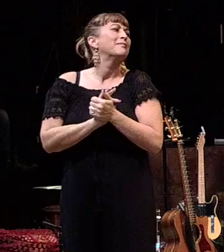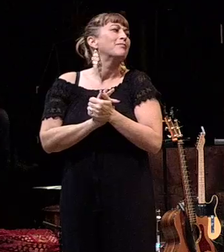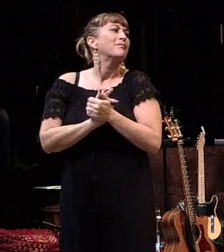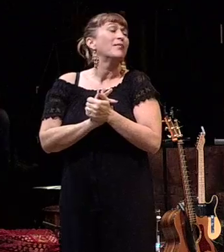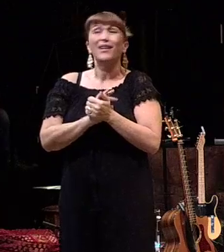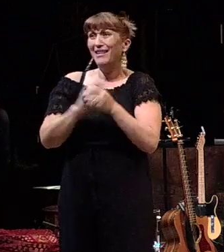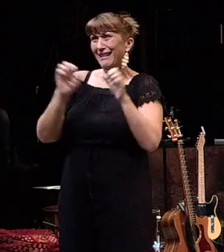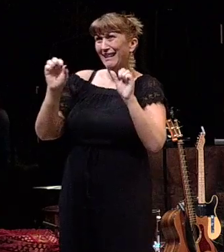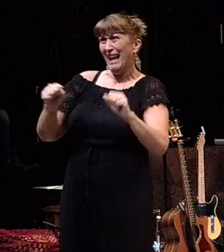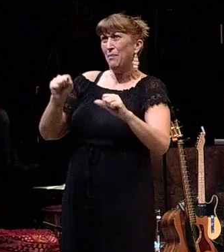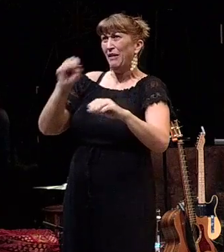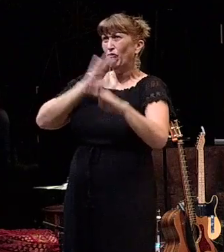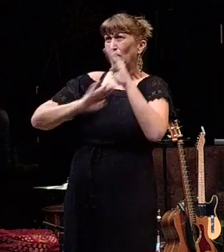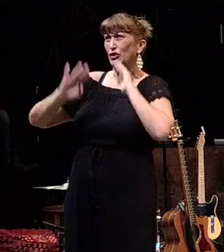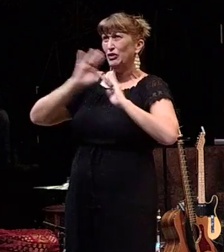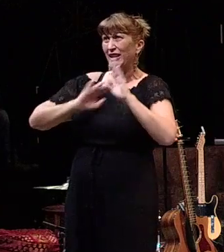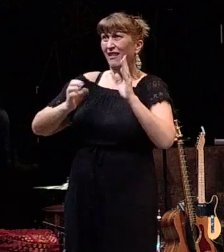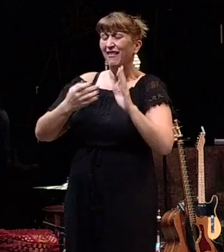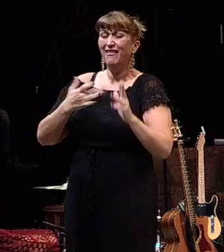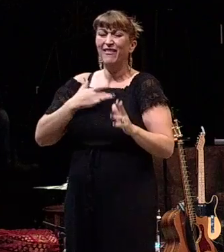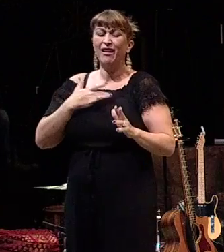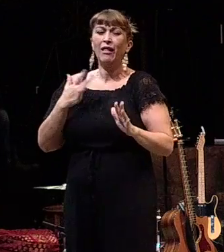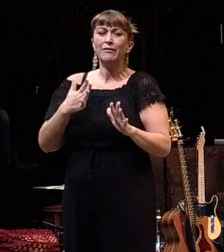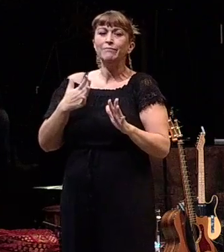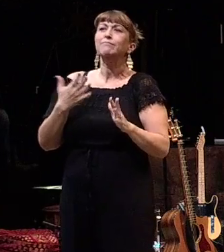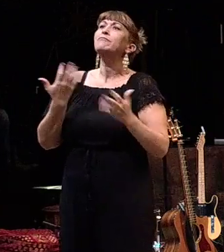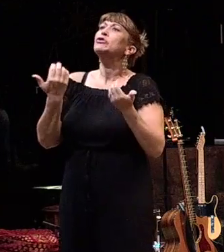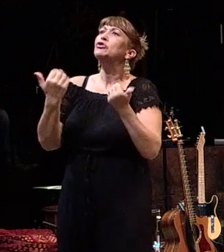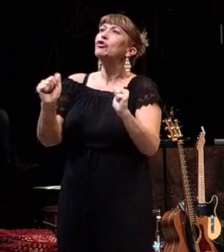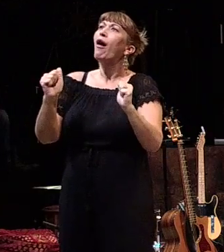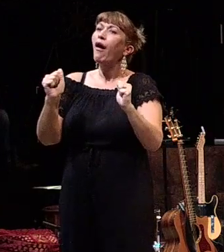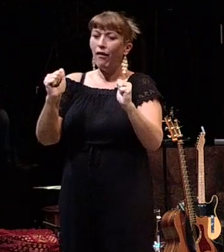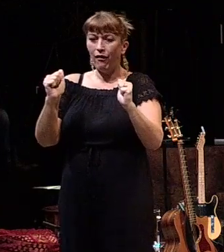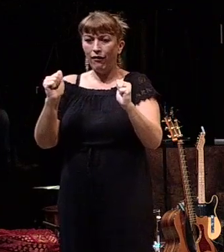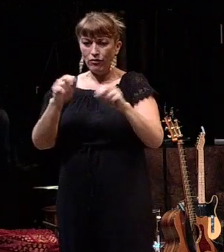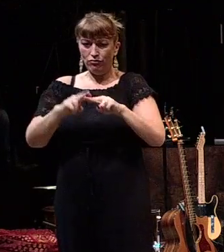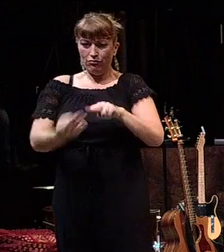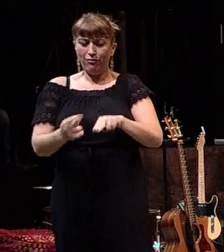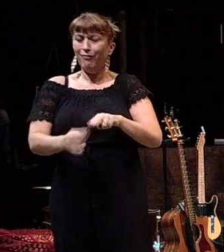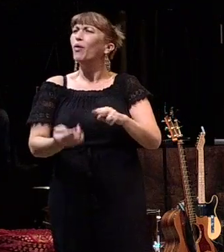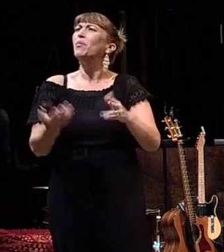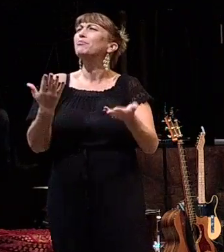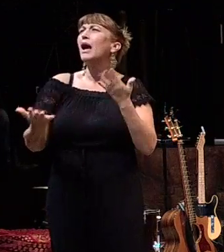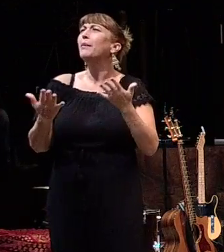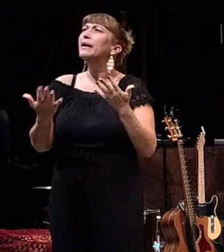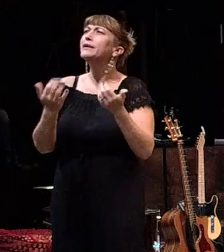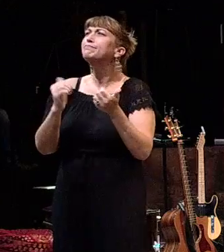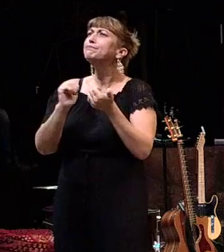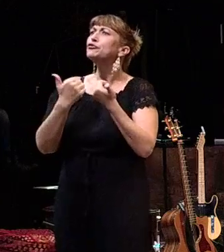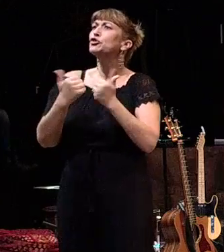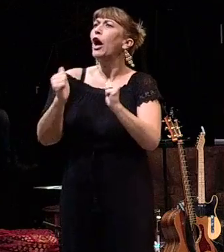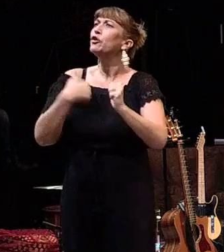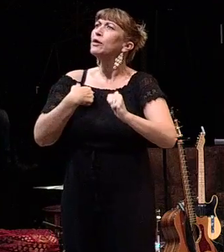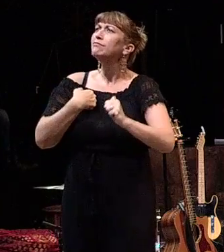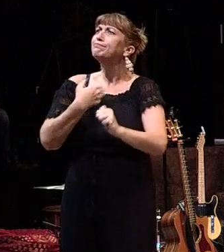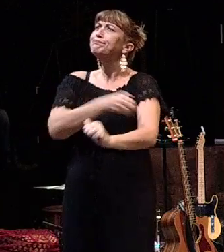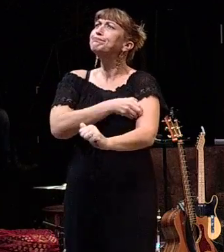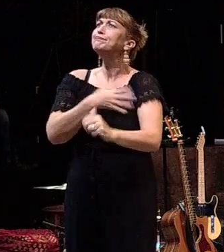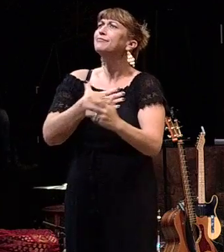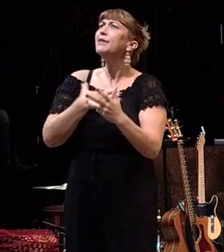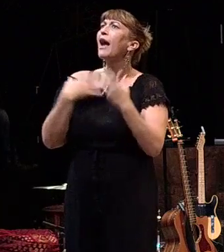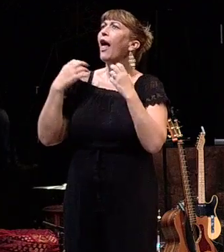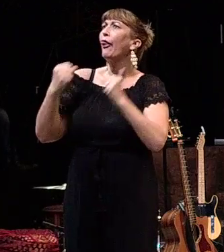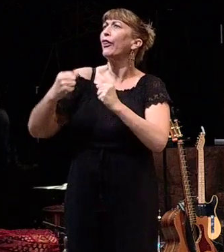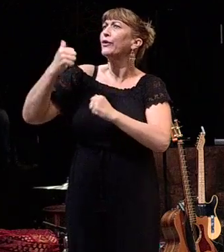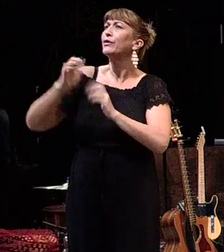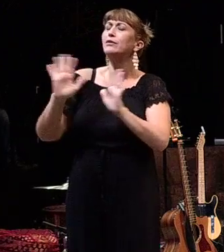But it can be frustrating. I don't know if any of you have ever tried to go down that path of losing weight or trying to get in shape and, you know, being healthier.